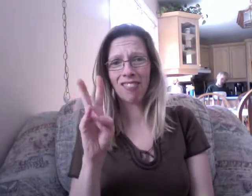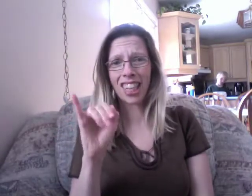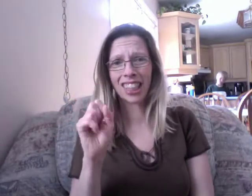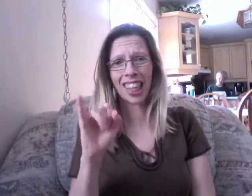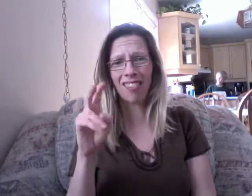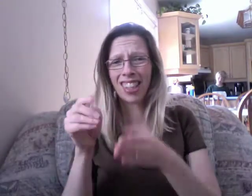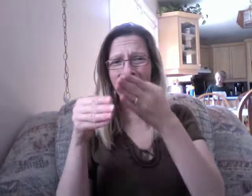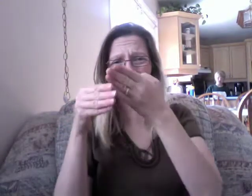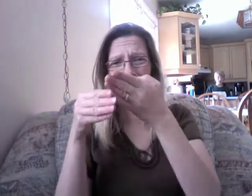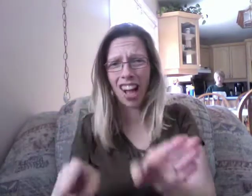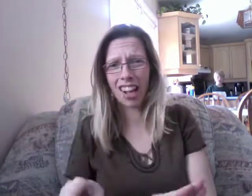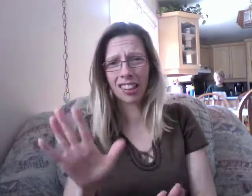need it.